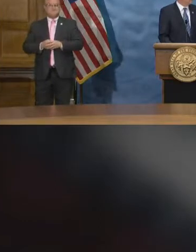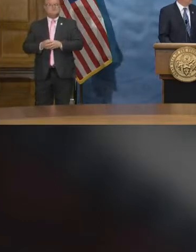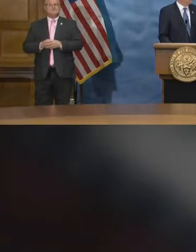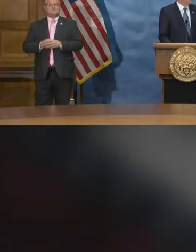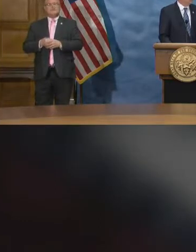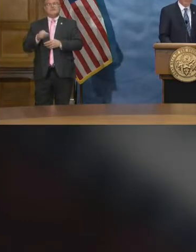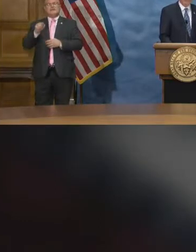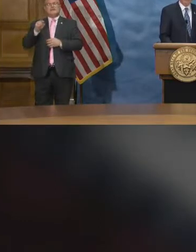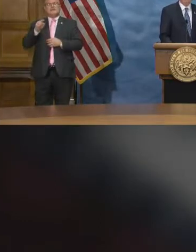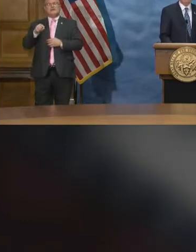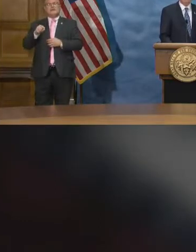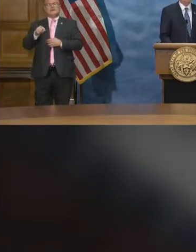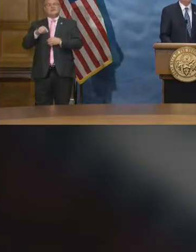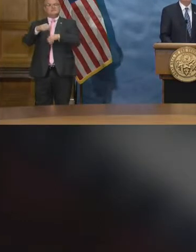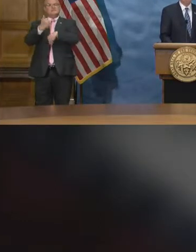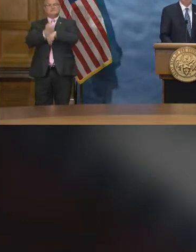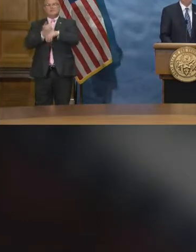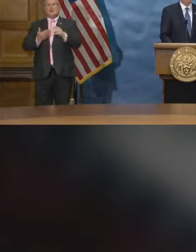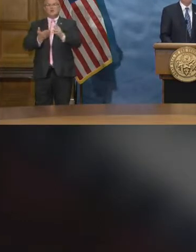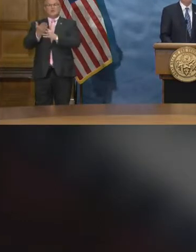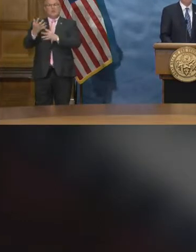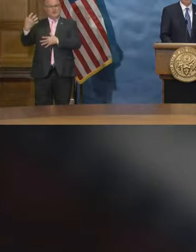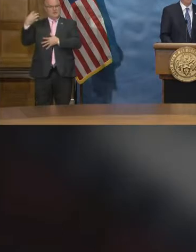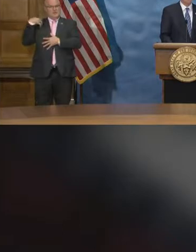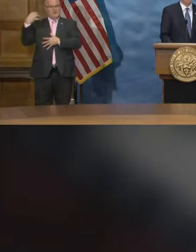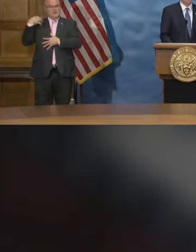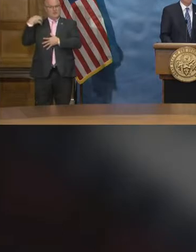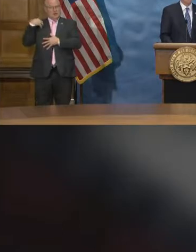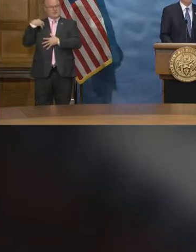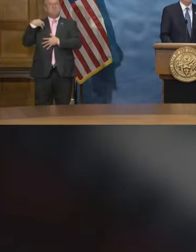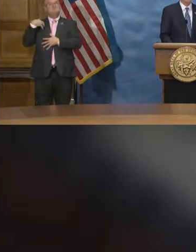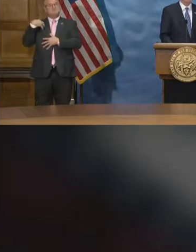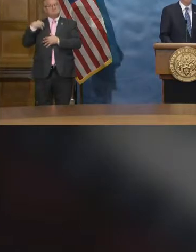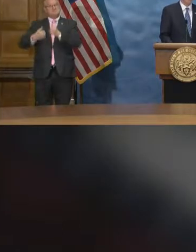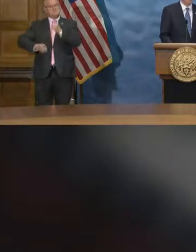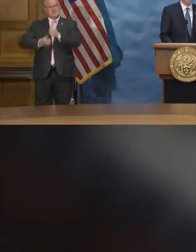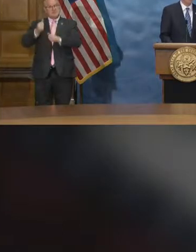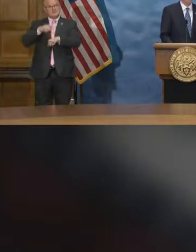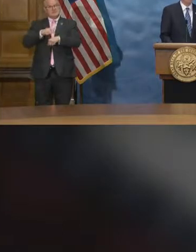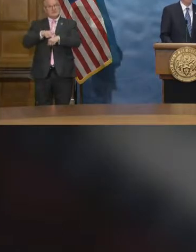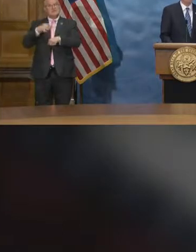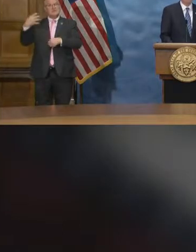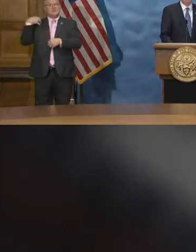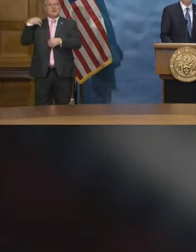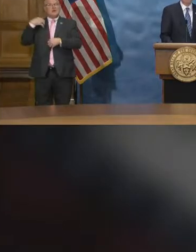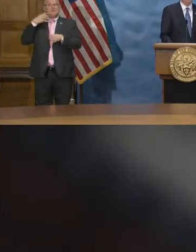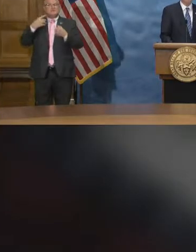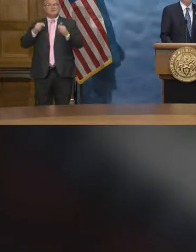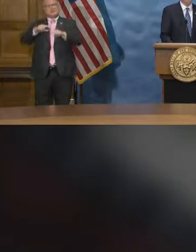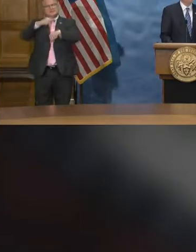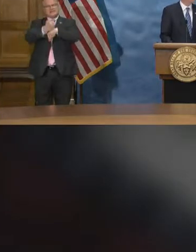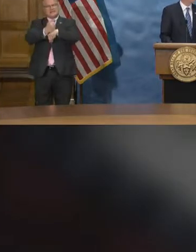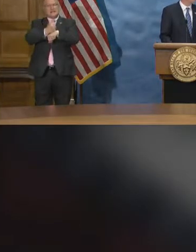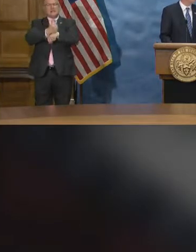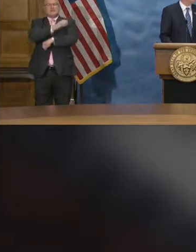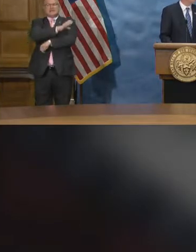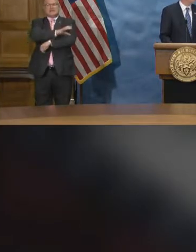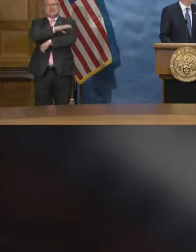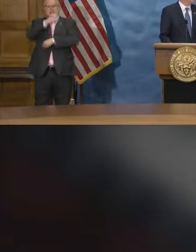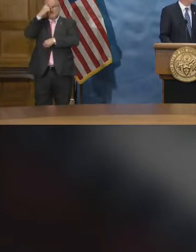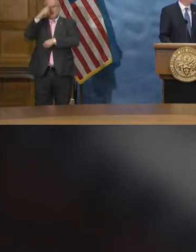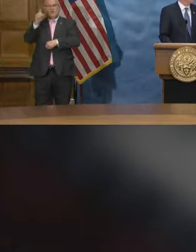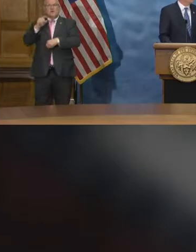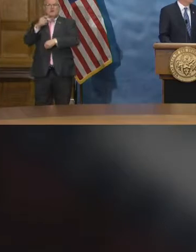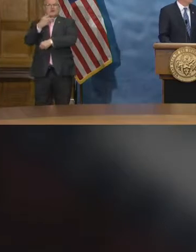They can arrange through their employer primarily which the employer will be trying to set up clinics for